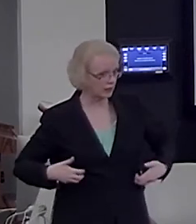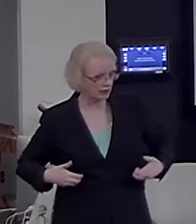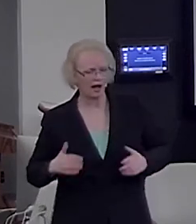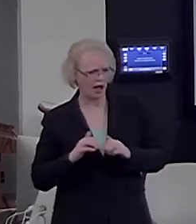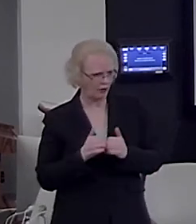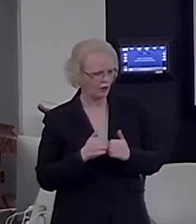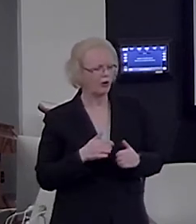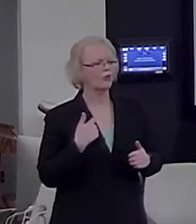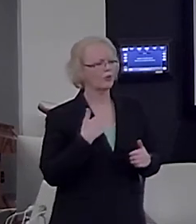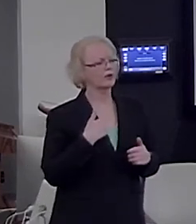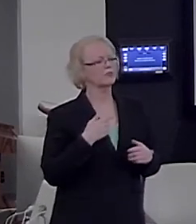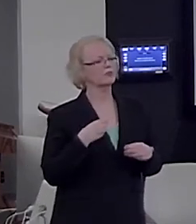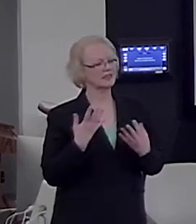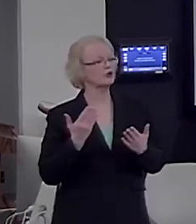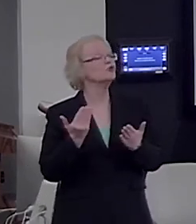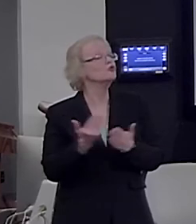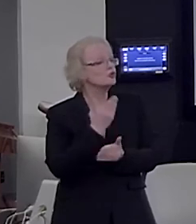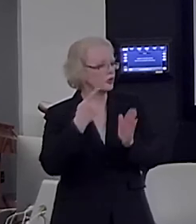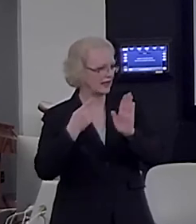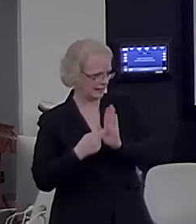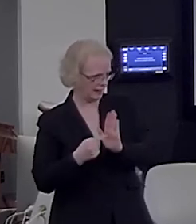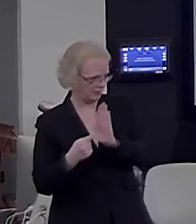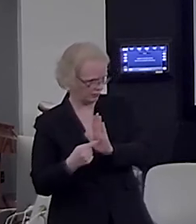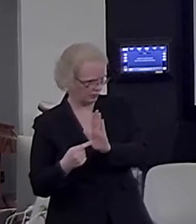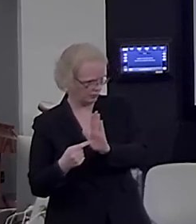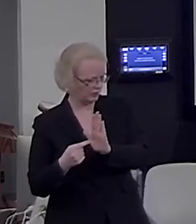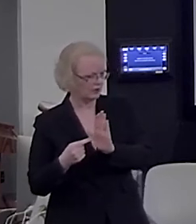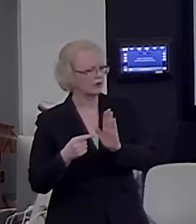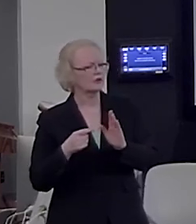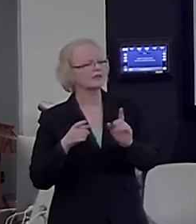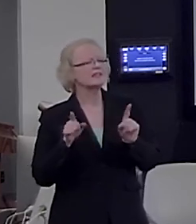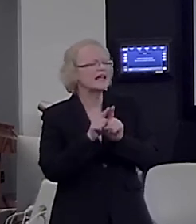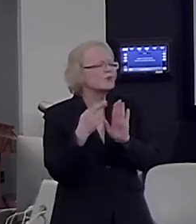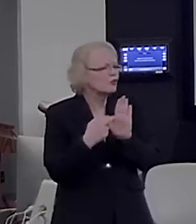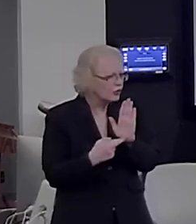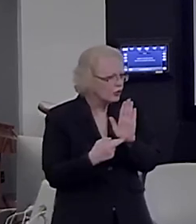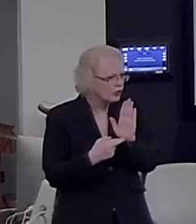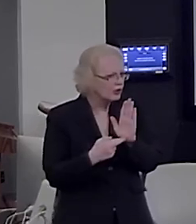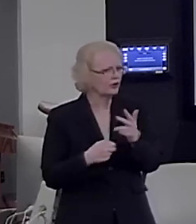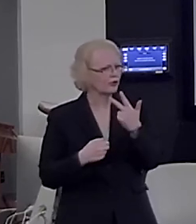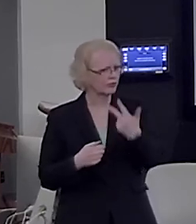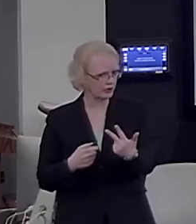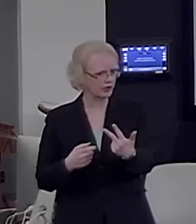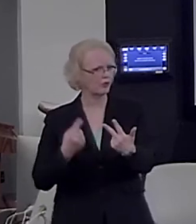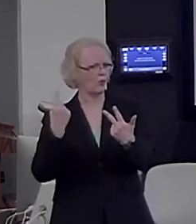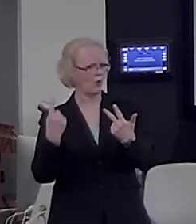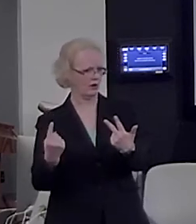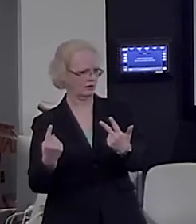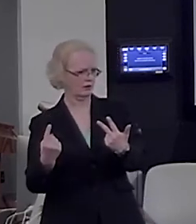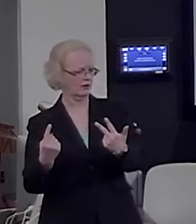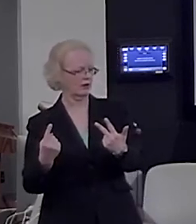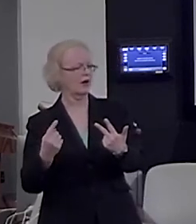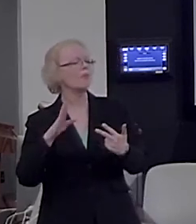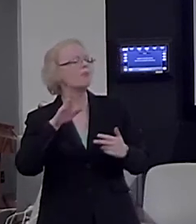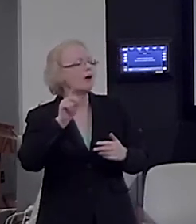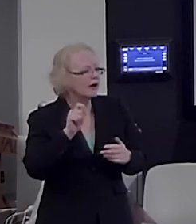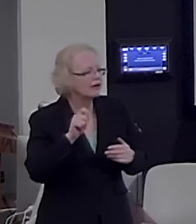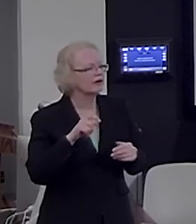them deviants. First of all, we present them new exemplars that are the same rule again, three, and then another one, but with different